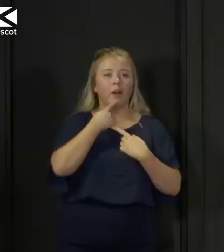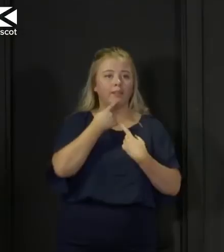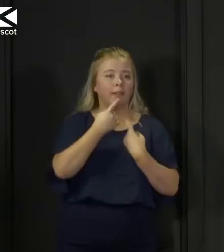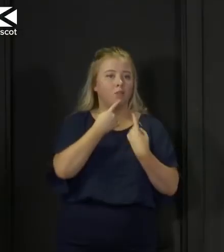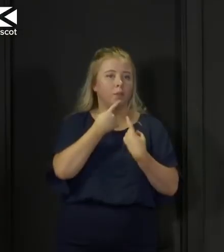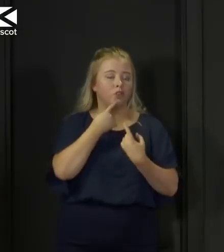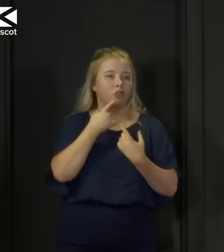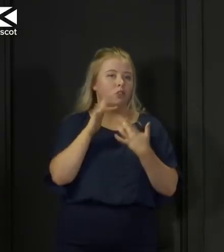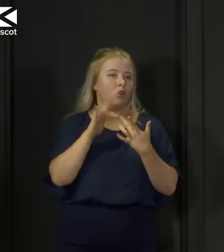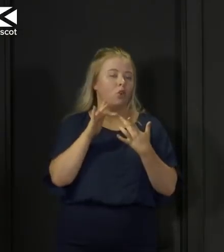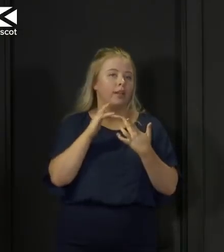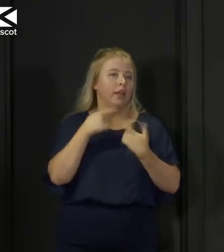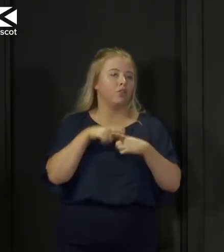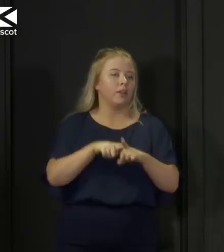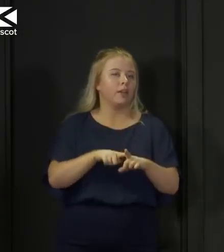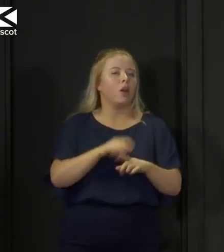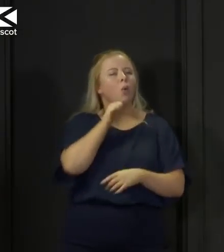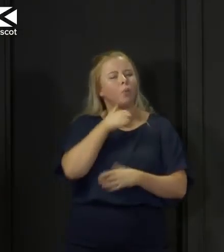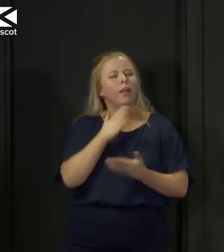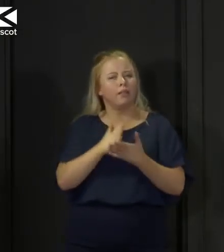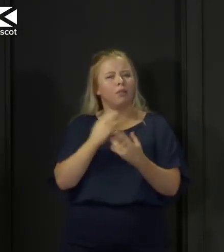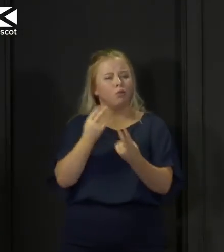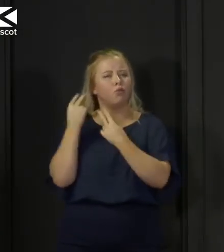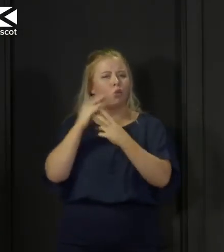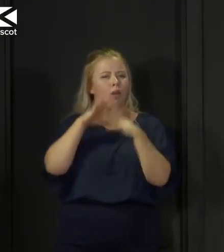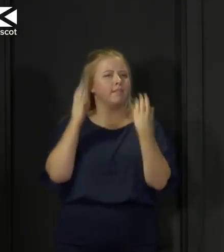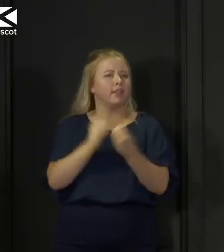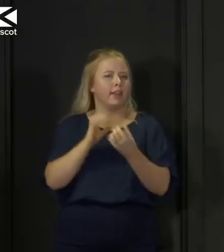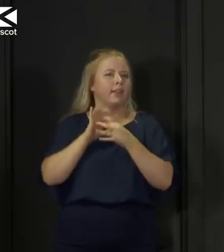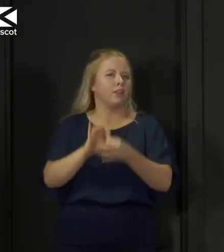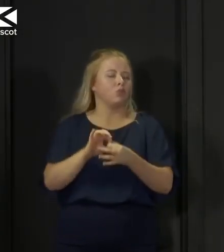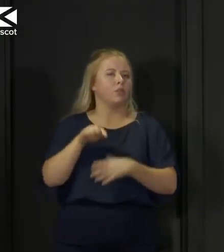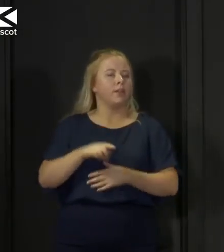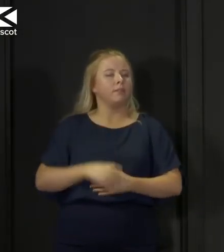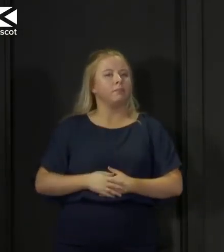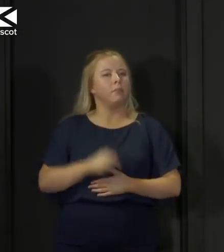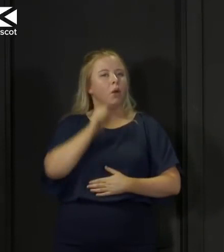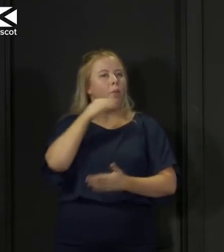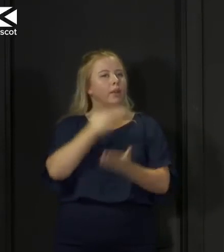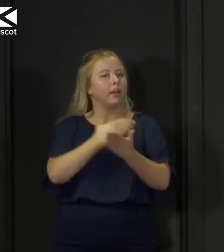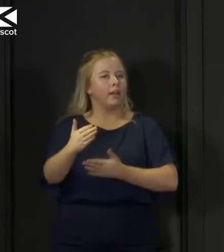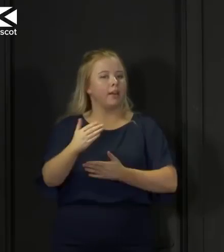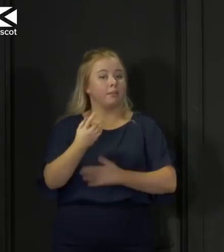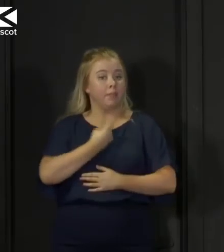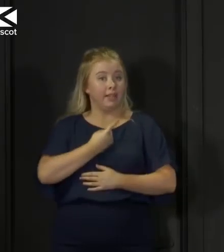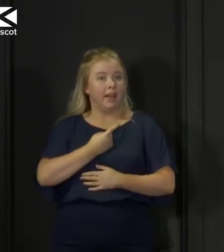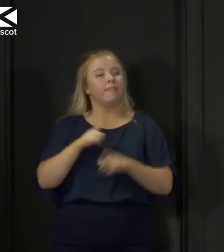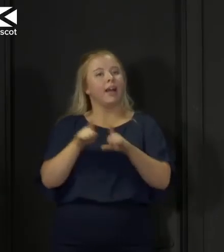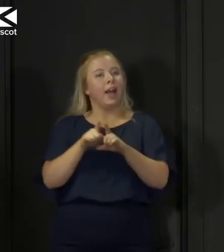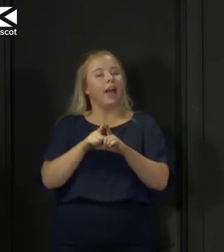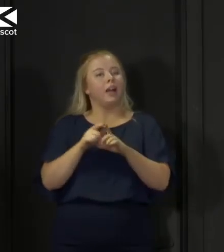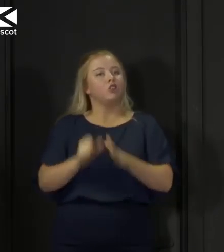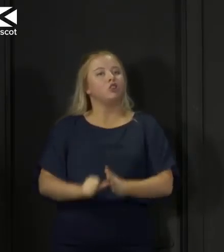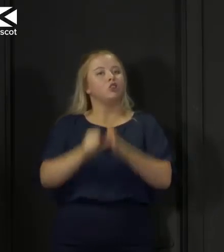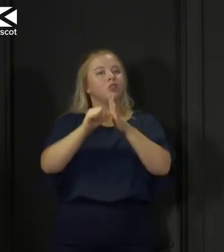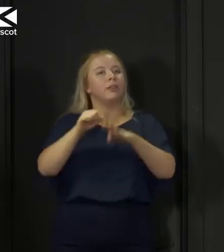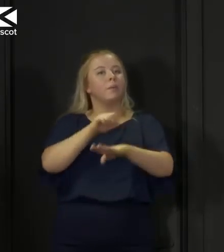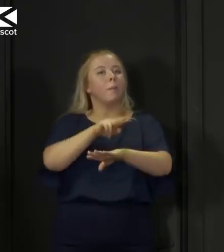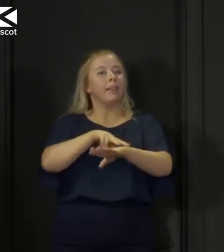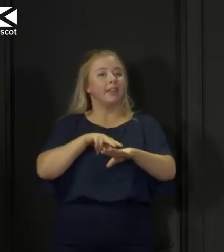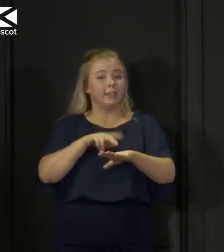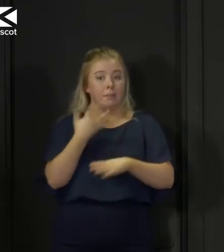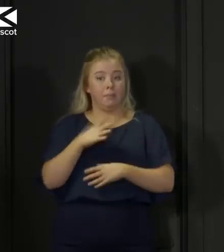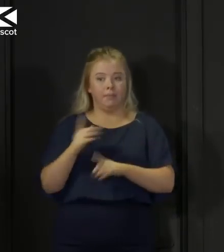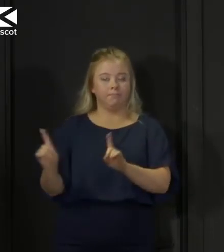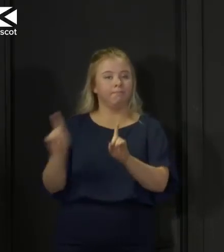We'll keep all of these things under review but let me be very clear here. The Chief Constable on a few occasions now has stood next to me at these